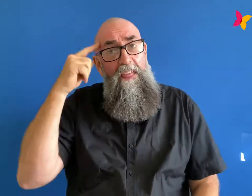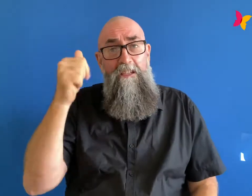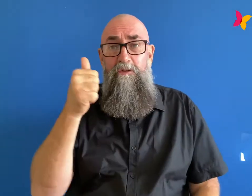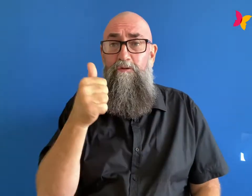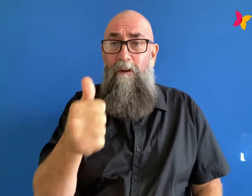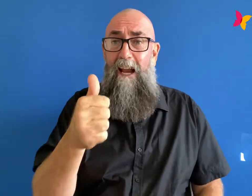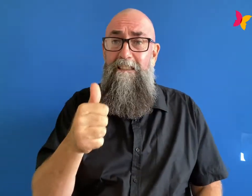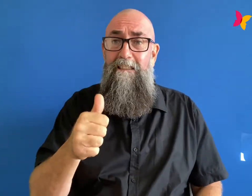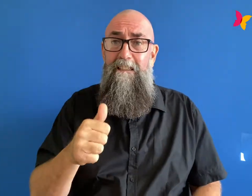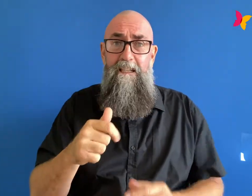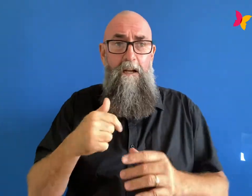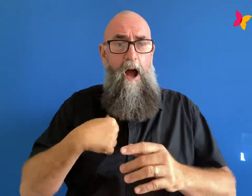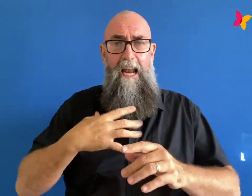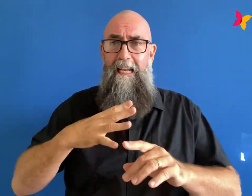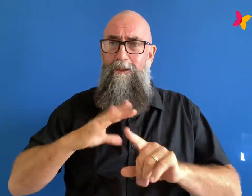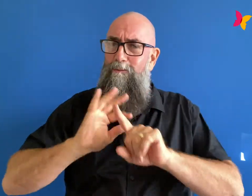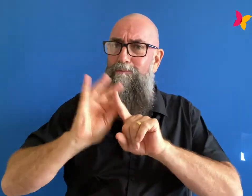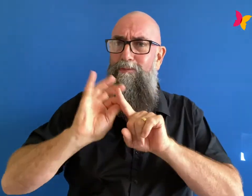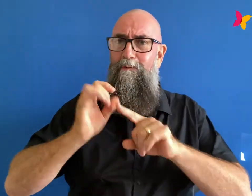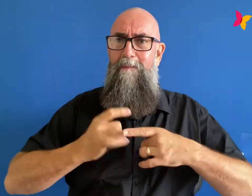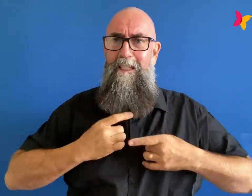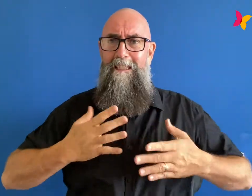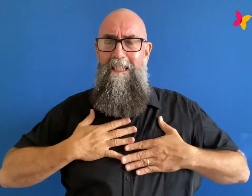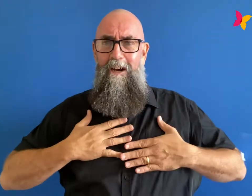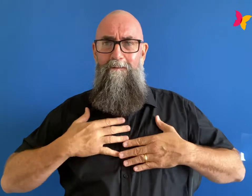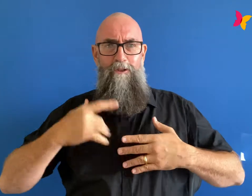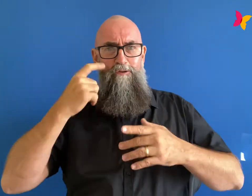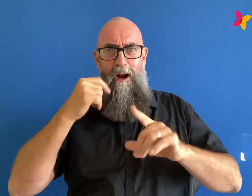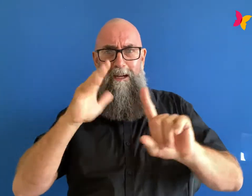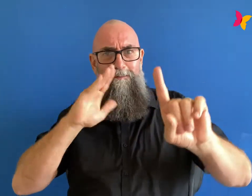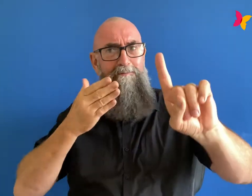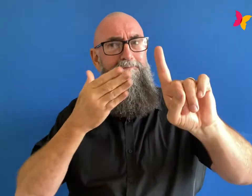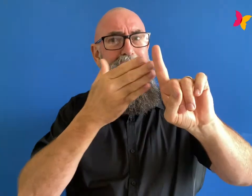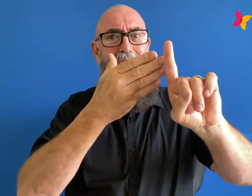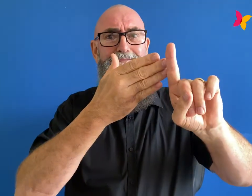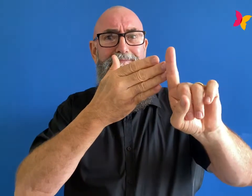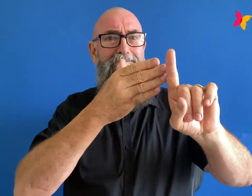working on yourself and to try get to a better place and i'm getting there